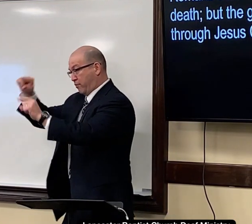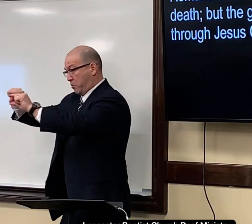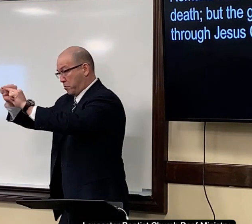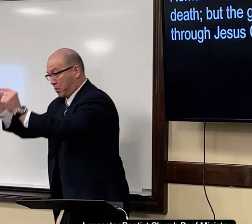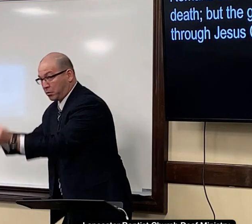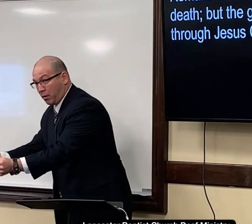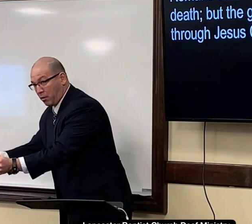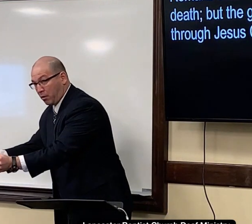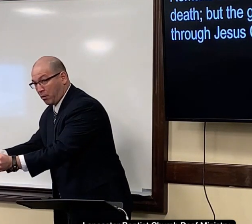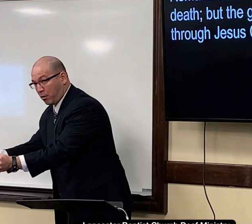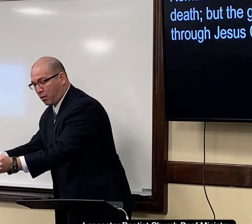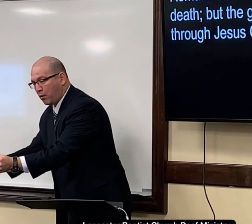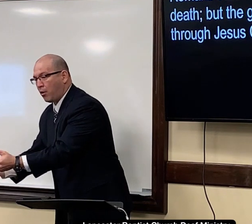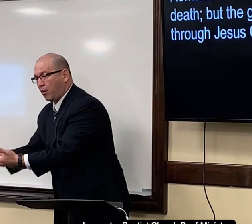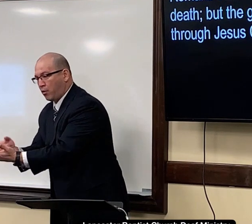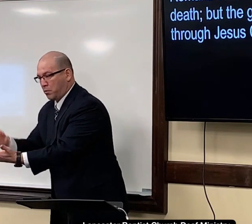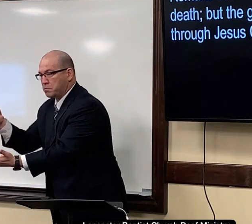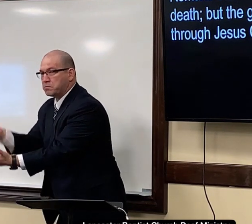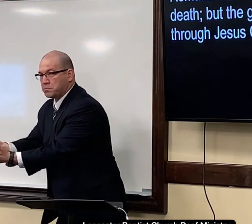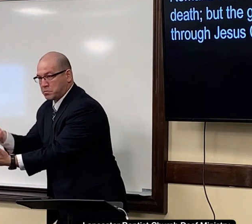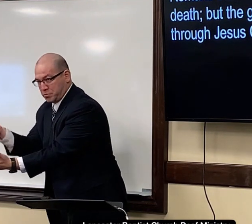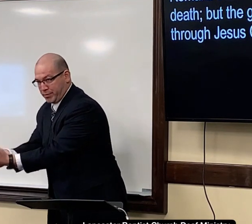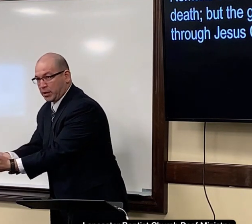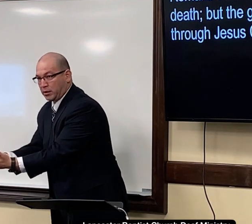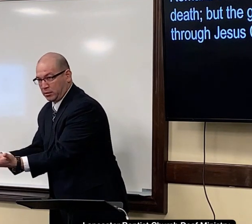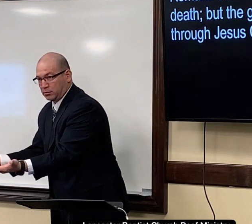Just the same as when a person works at McDonald's, they earn money.